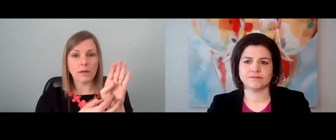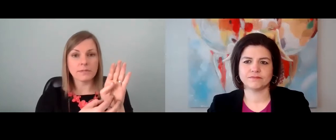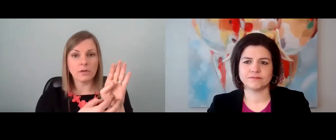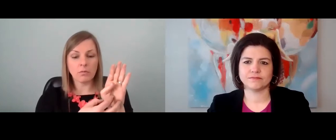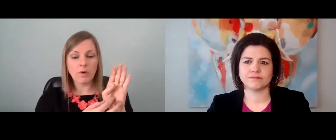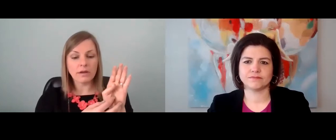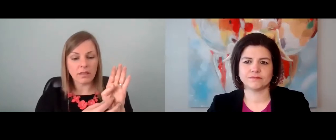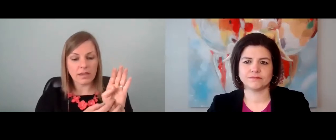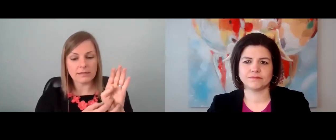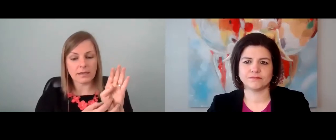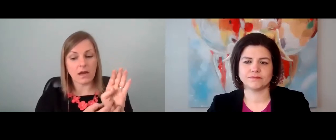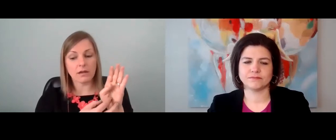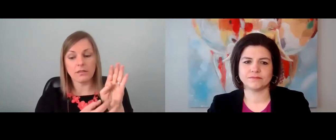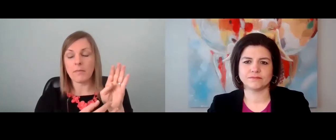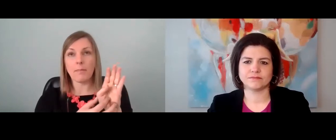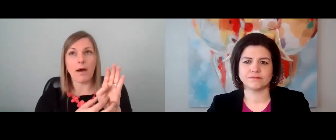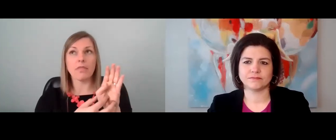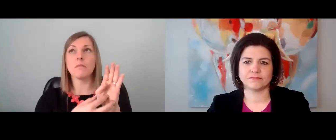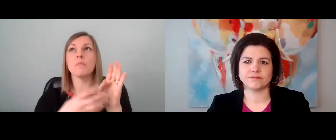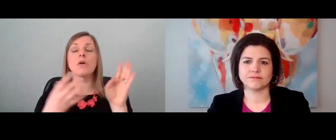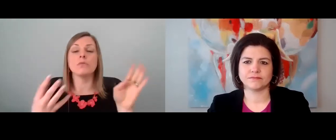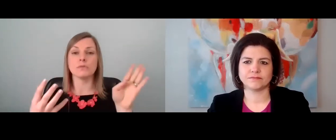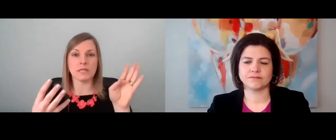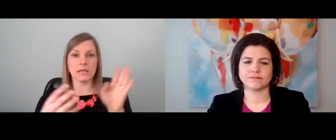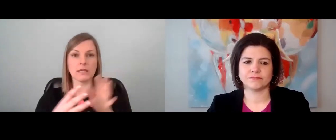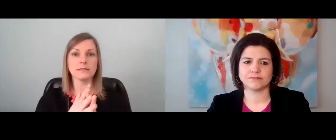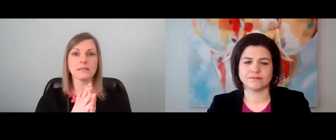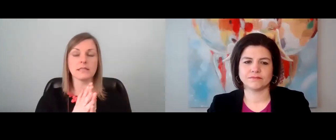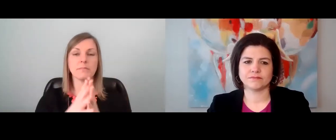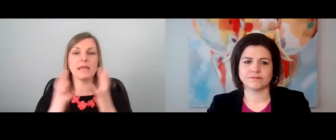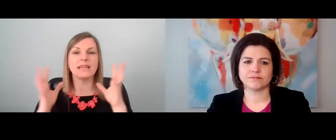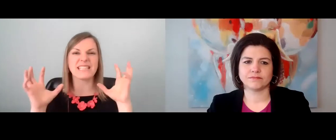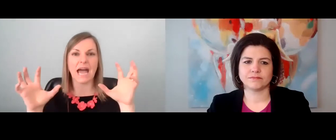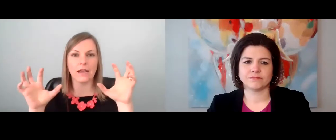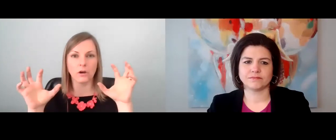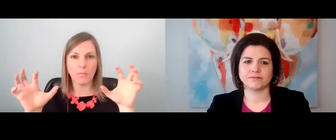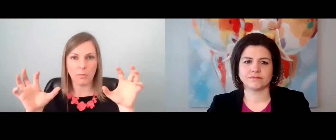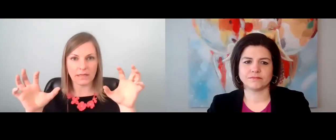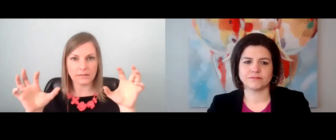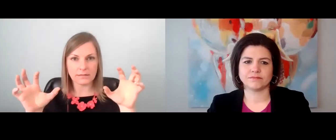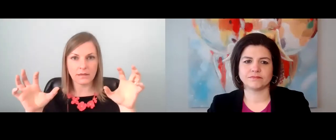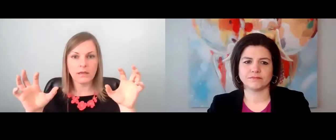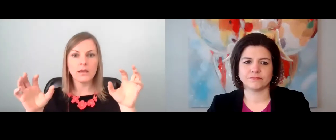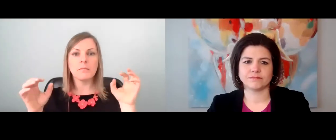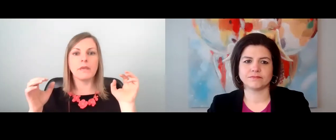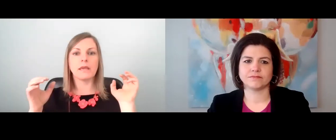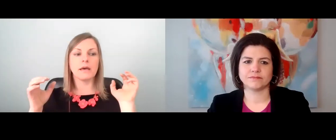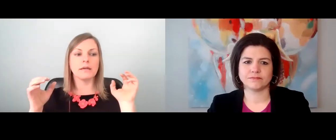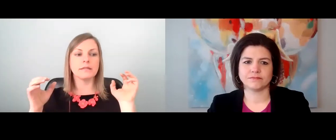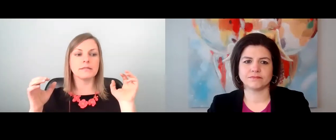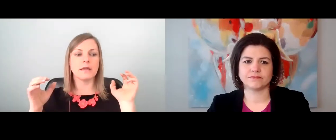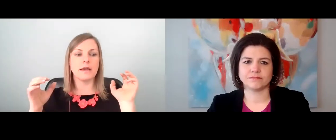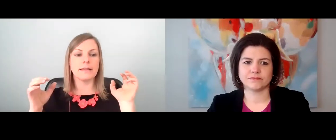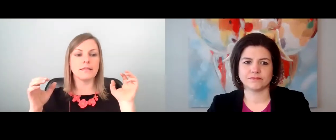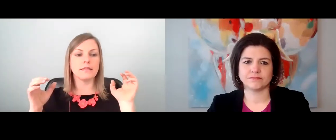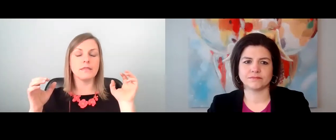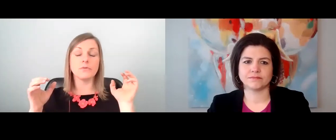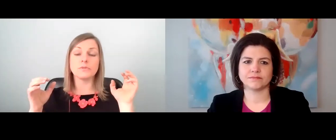workshops, you know, one of the things that I talked about the most is these big tiger moments, because